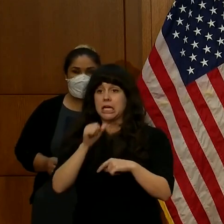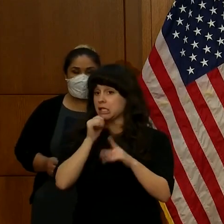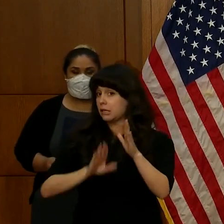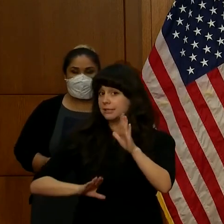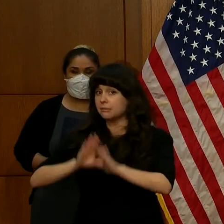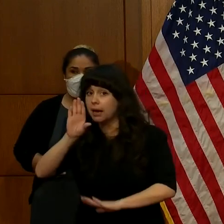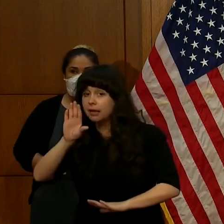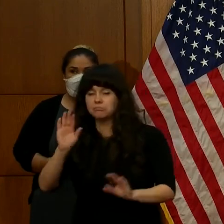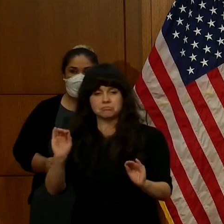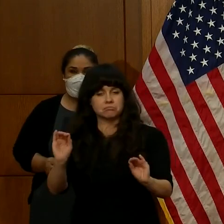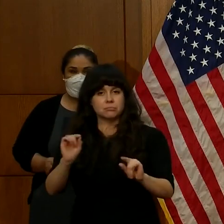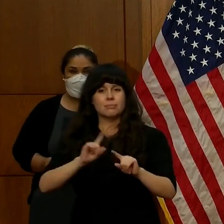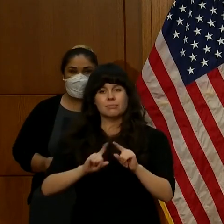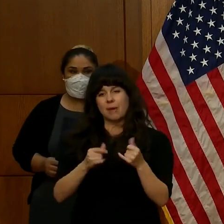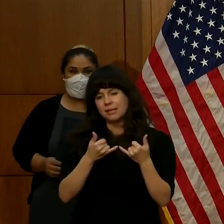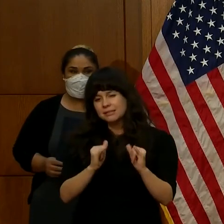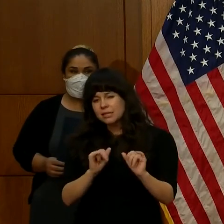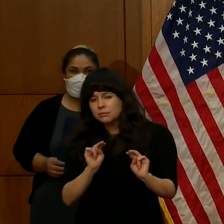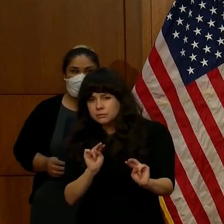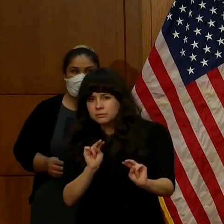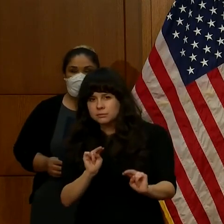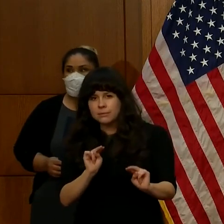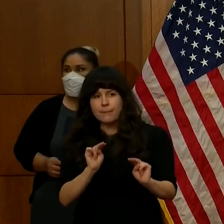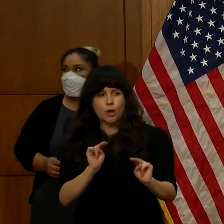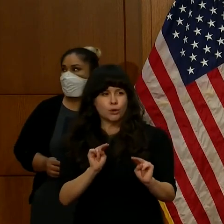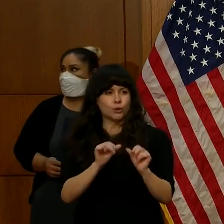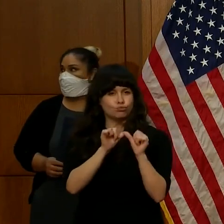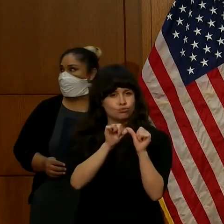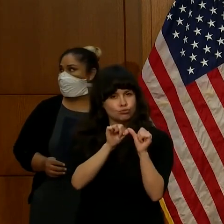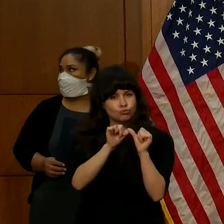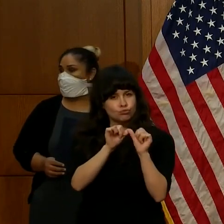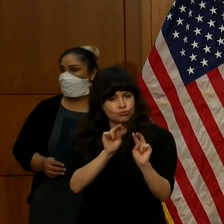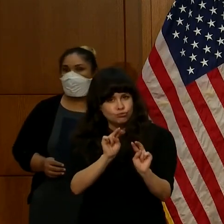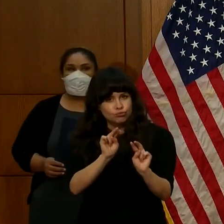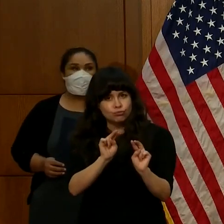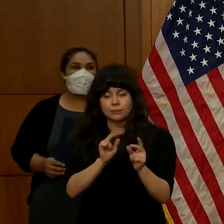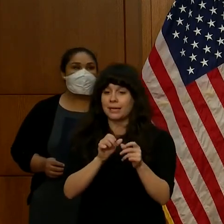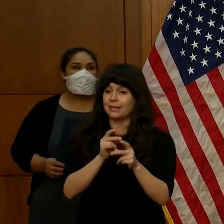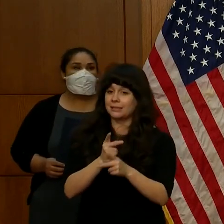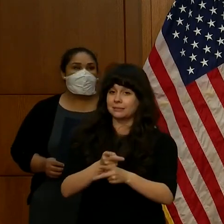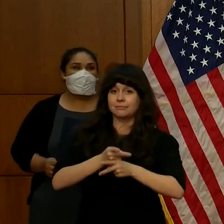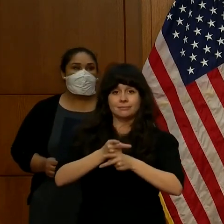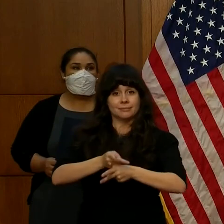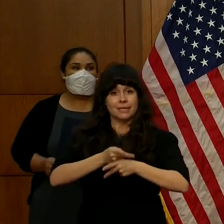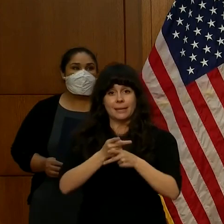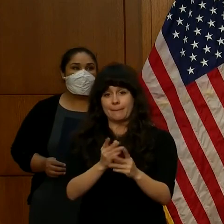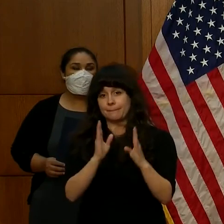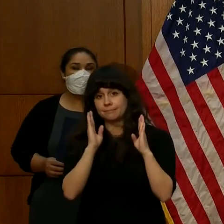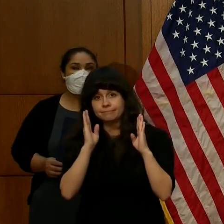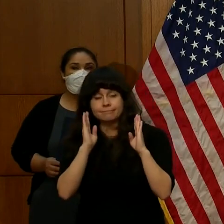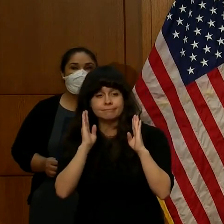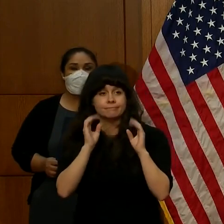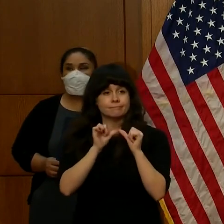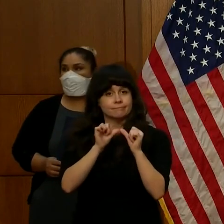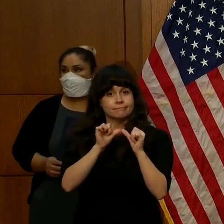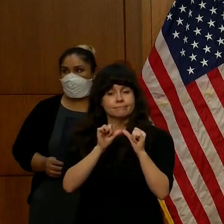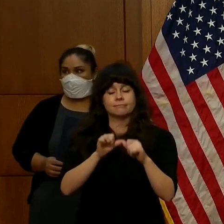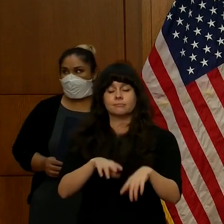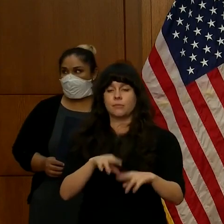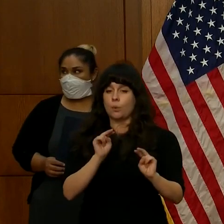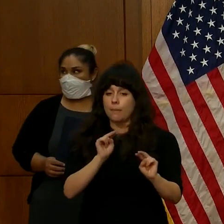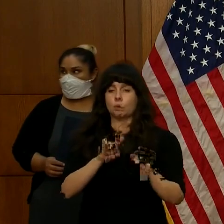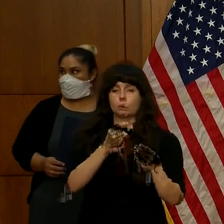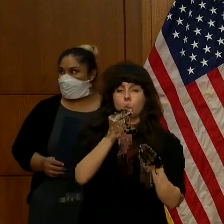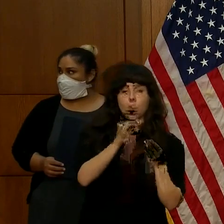we continue to watch this very closely, and we need to remain vigilant. We continue monitoring the